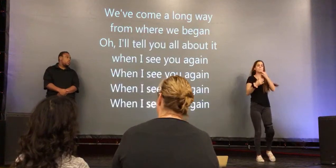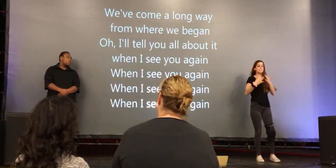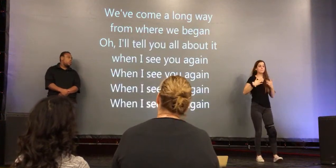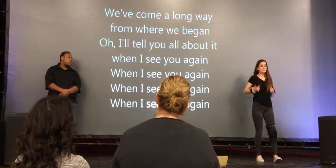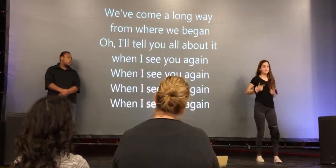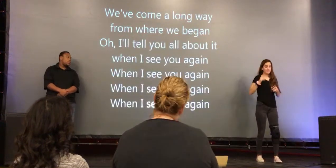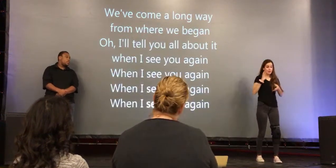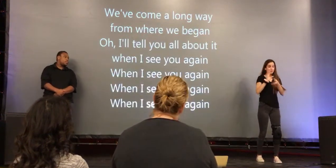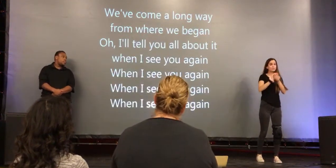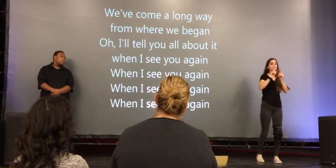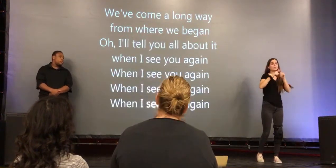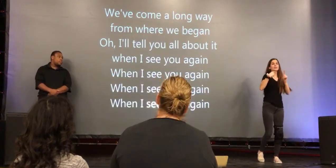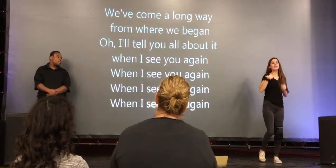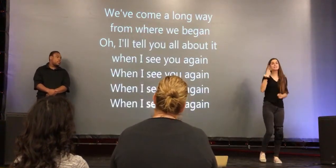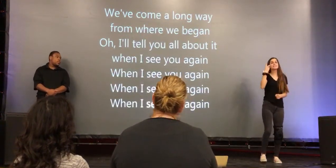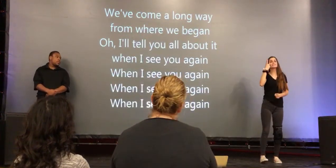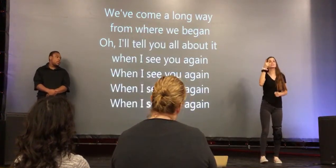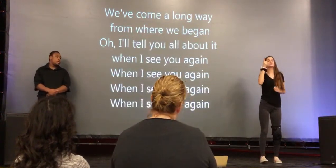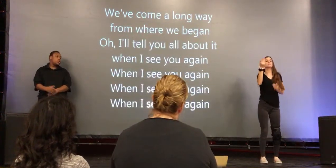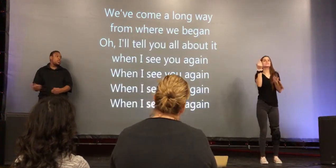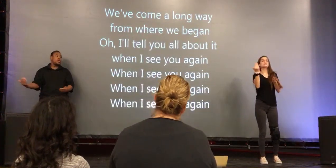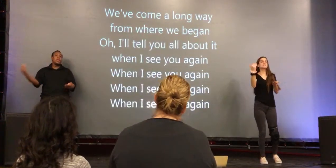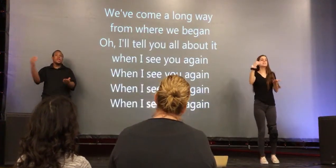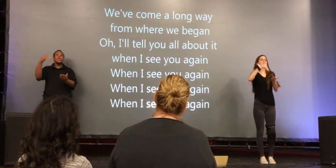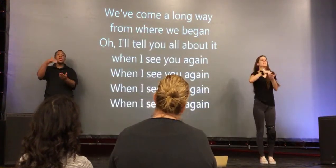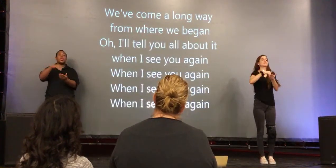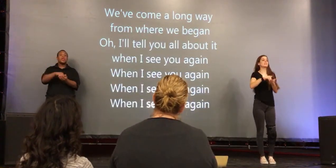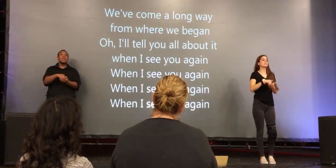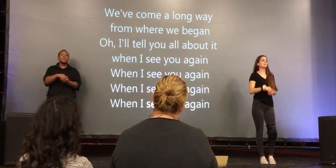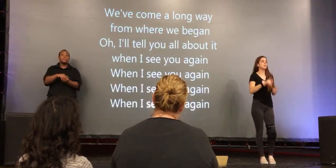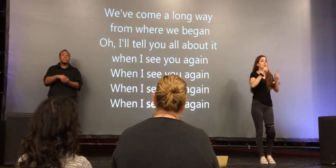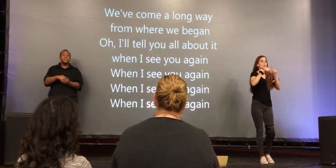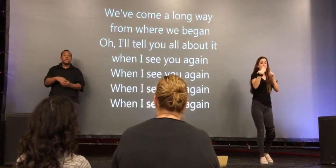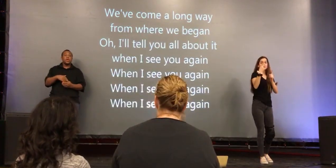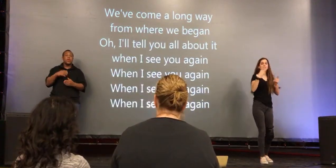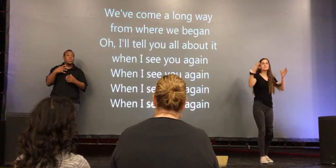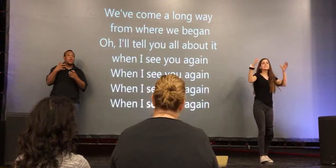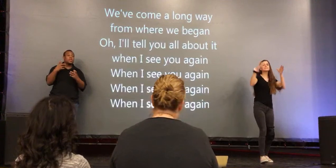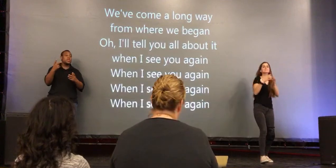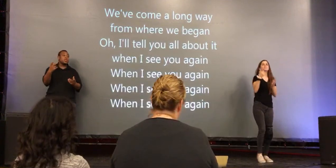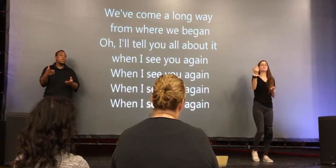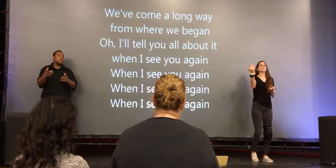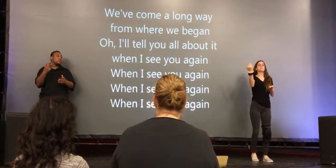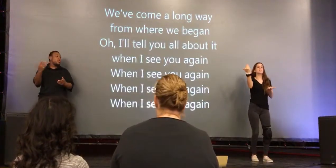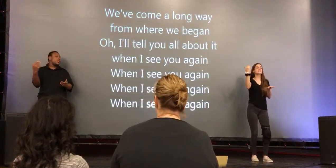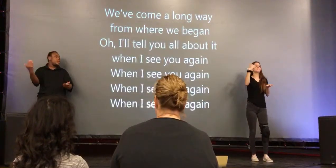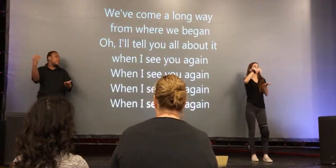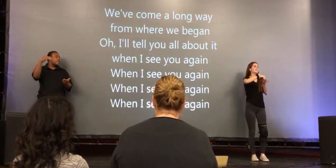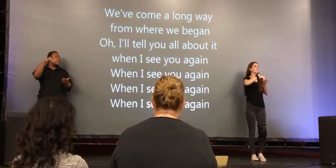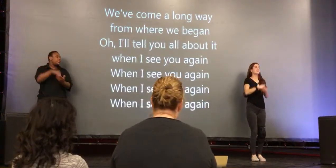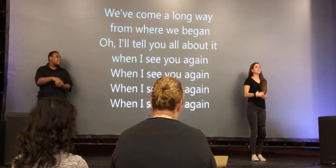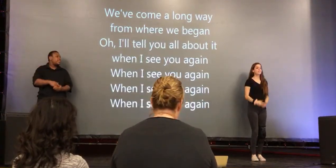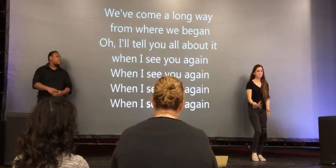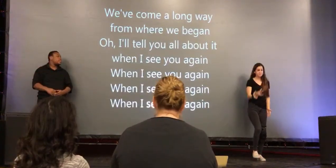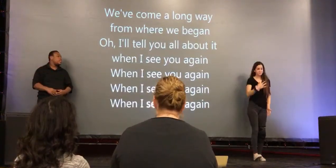you all about it when I see you again When it's so good